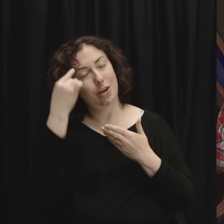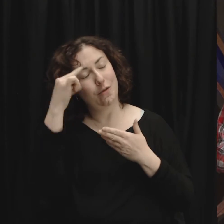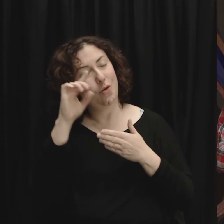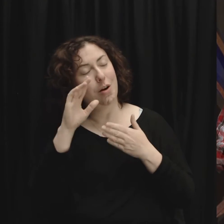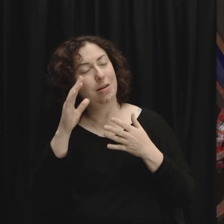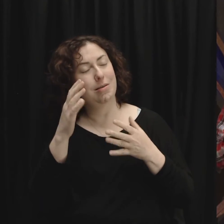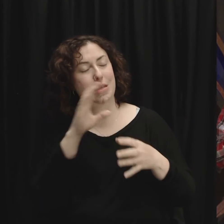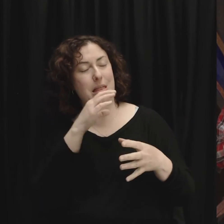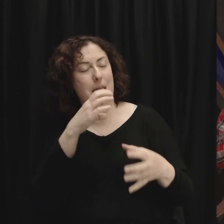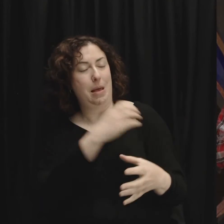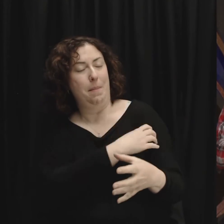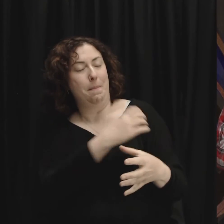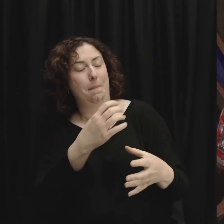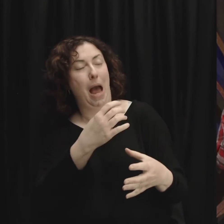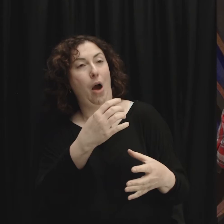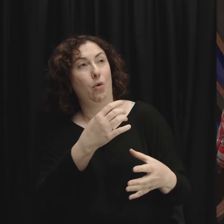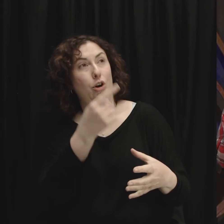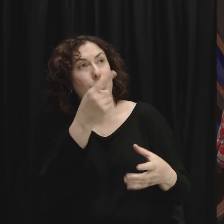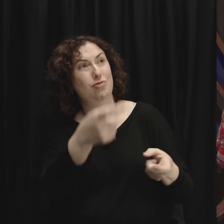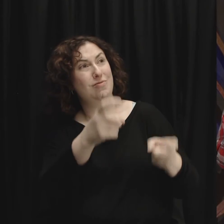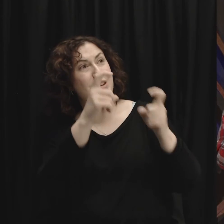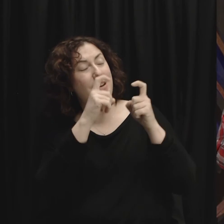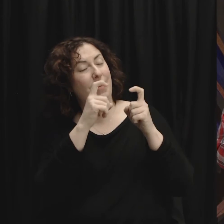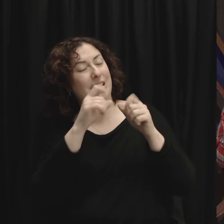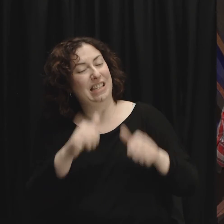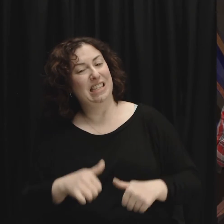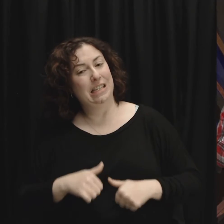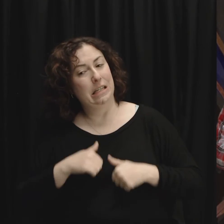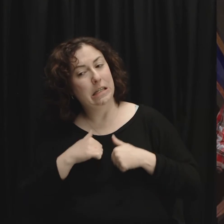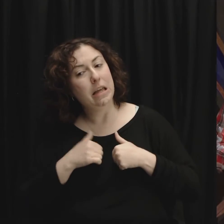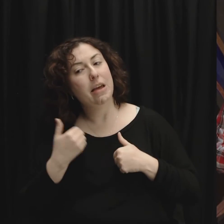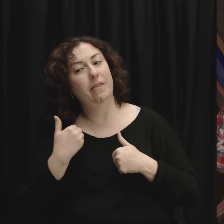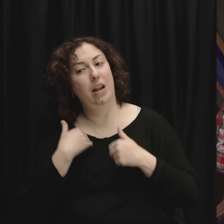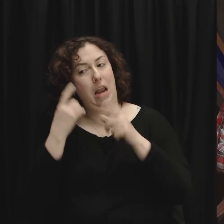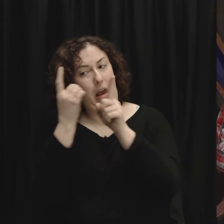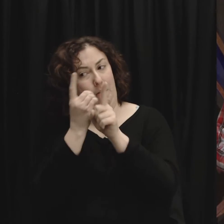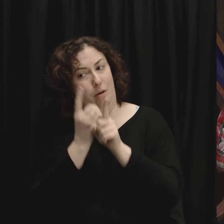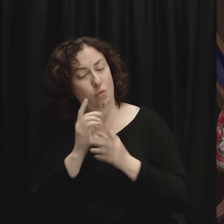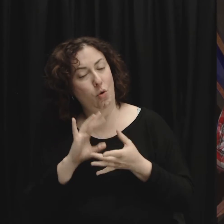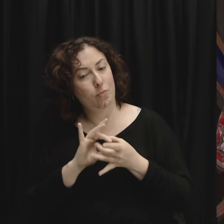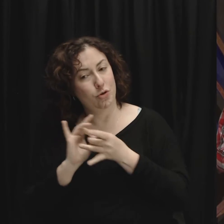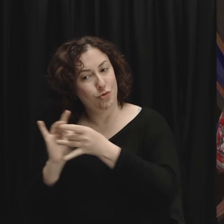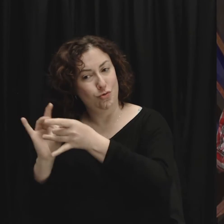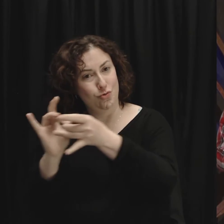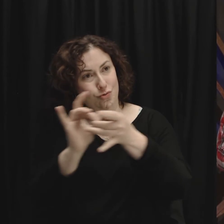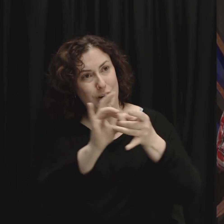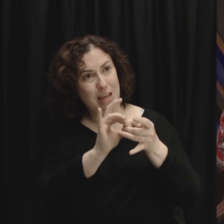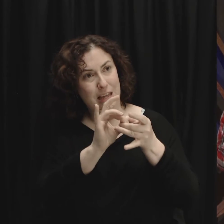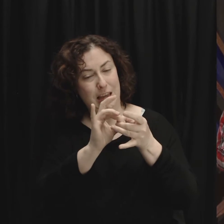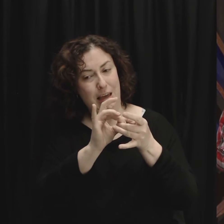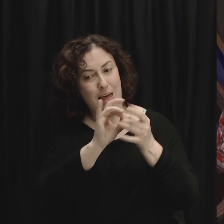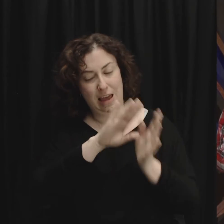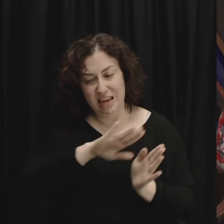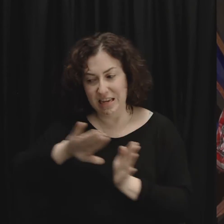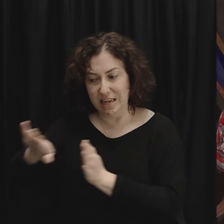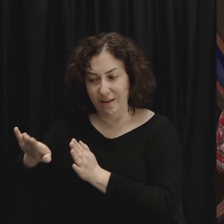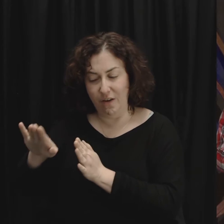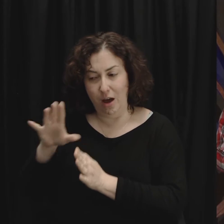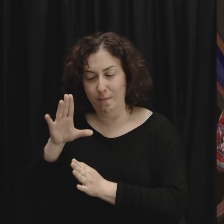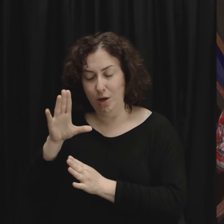us to live out our relationships in a new way the old sinful way that we used to handle conflict it's dead and gone if we choose to